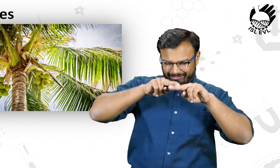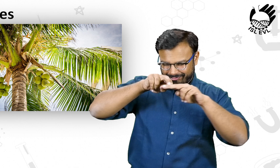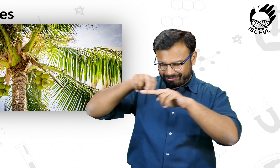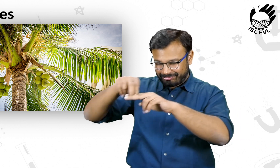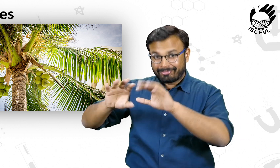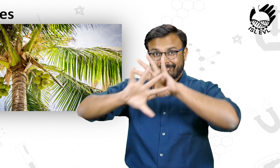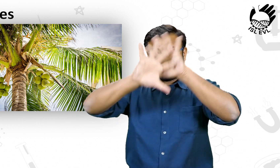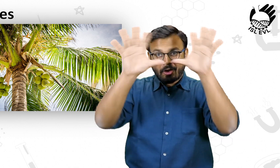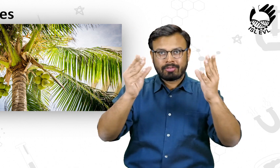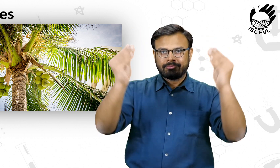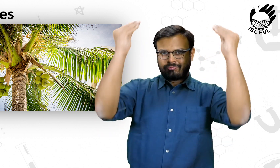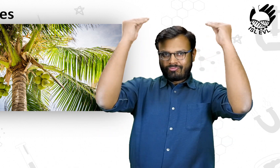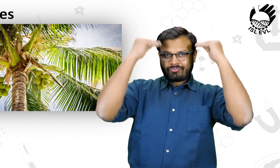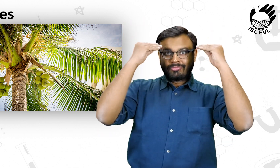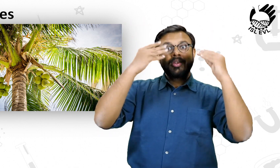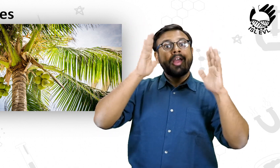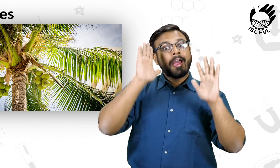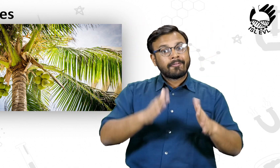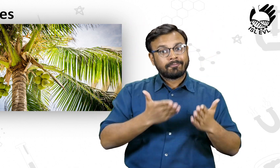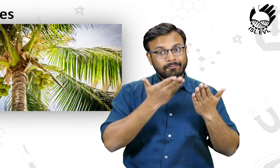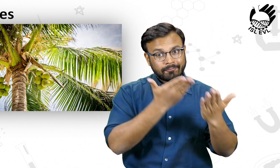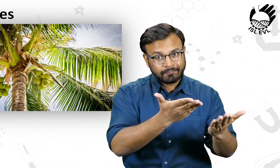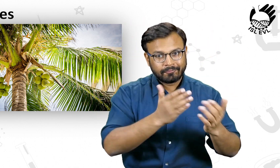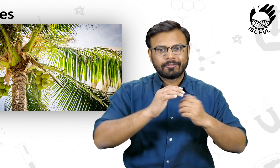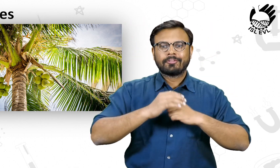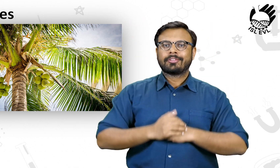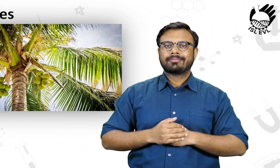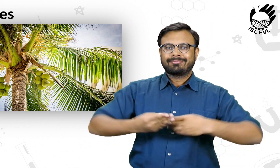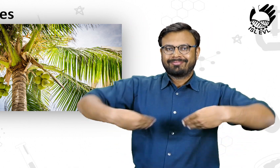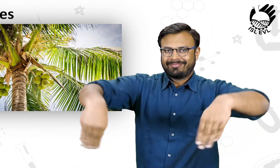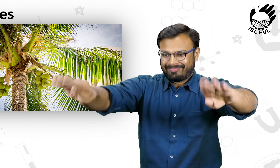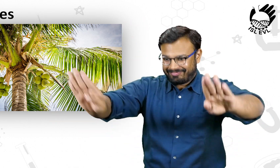mats,